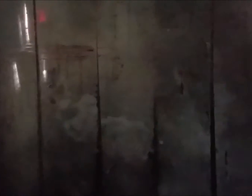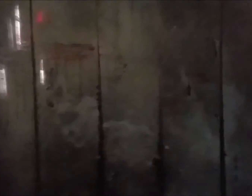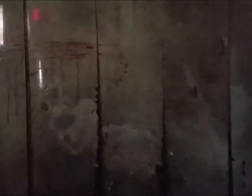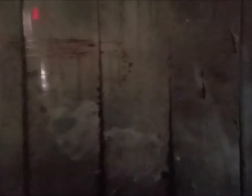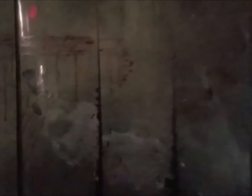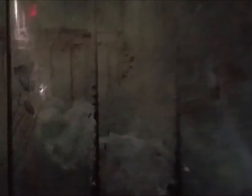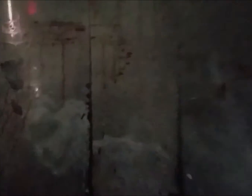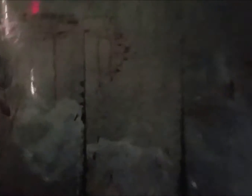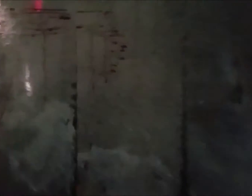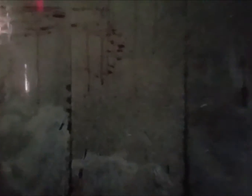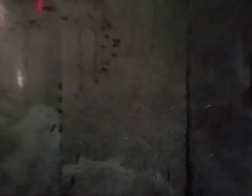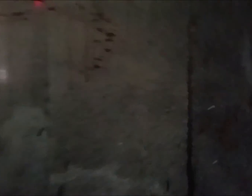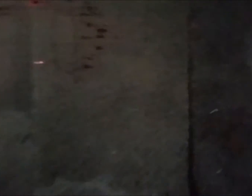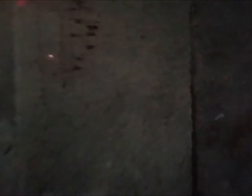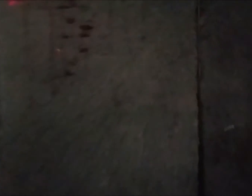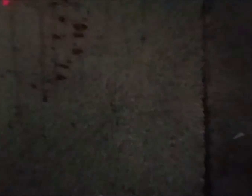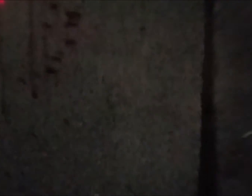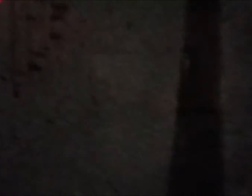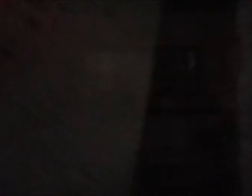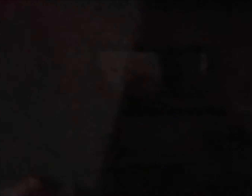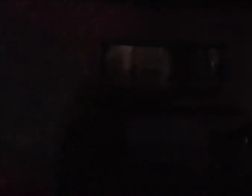WELL, ello I'm a jerk.